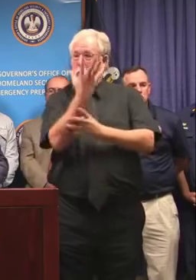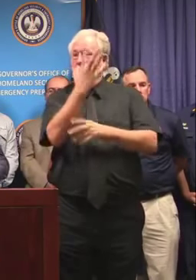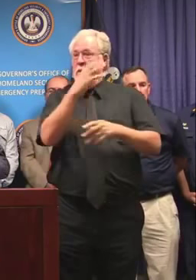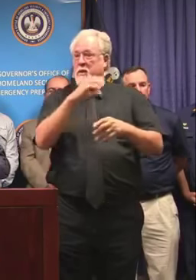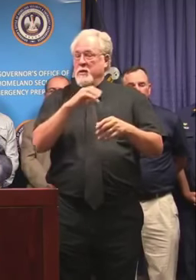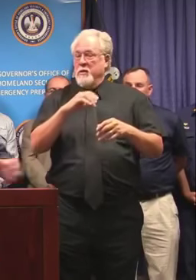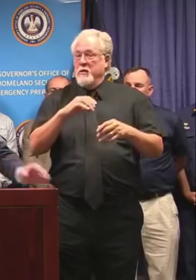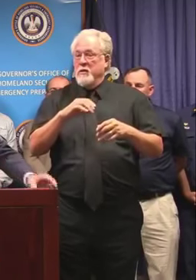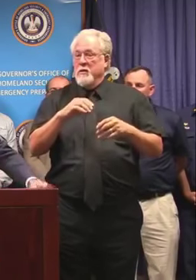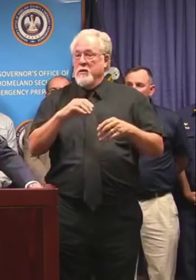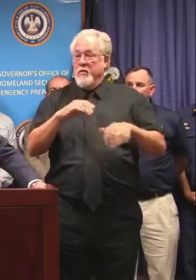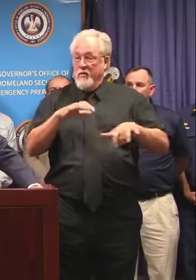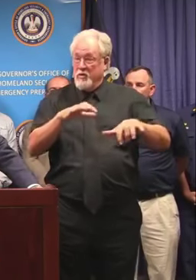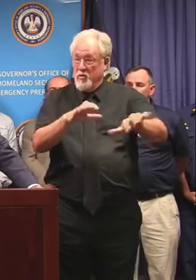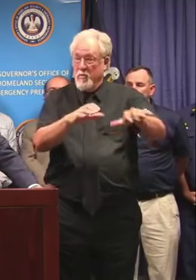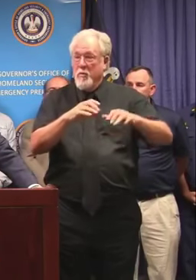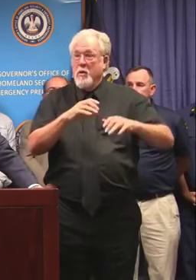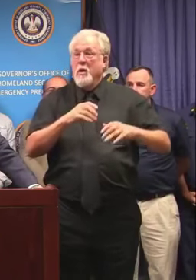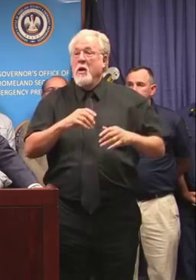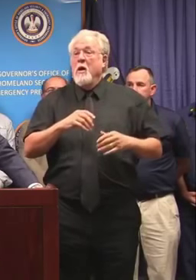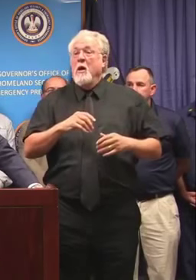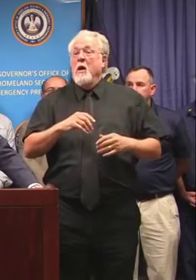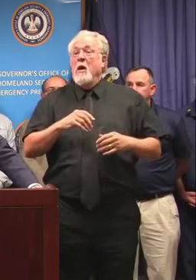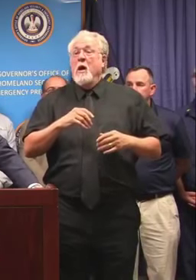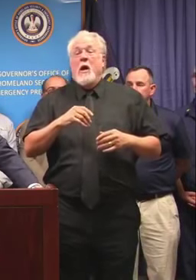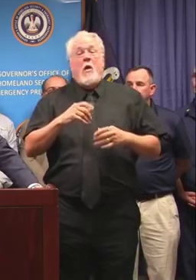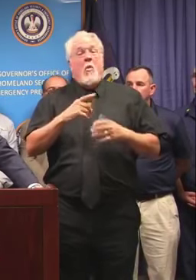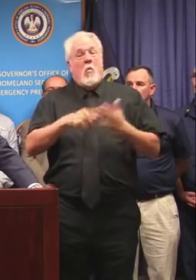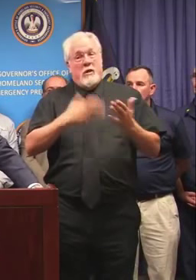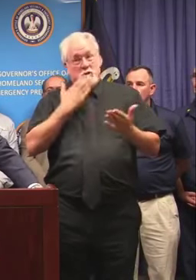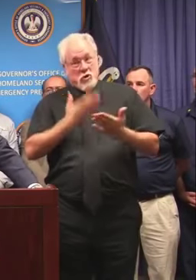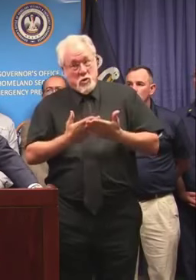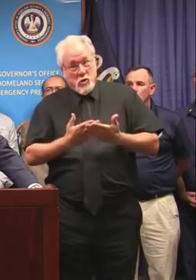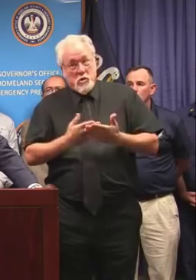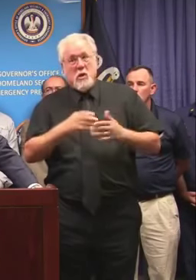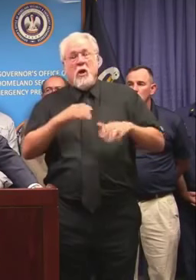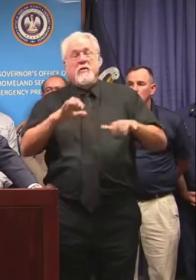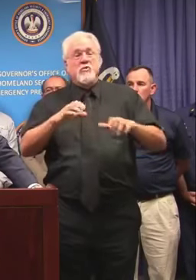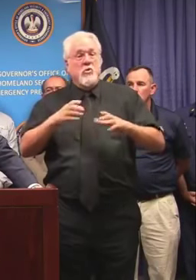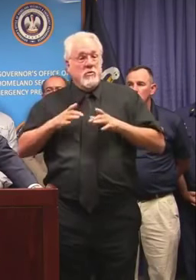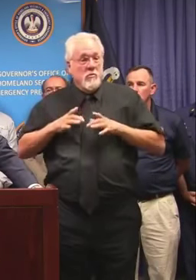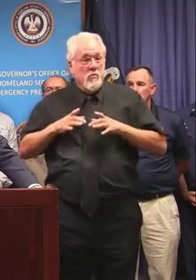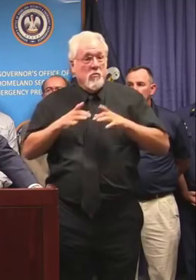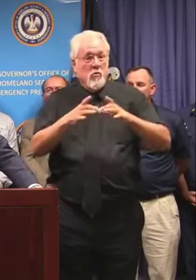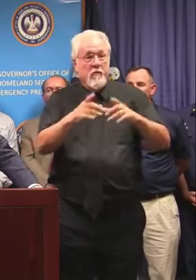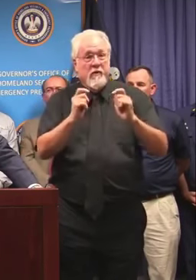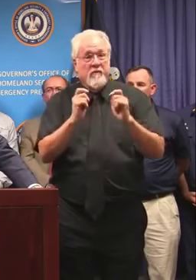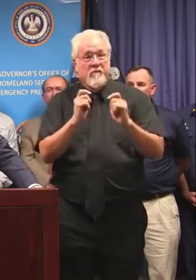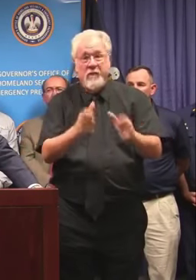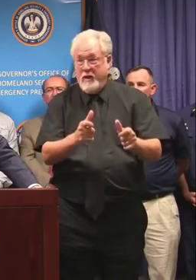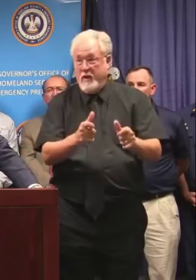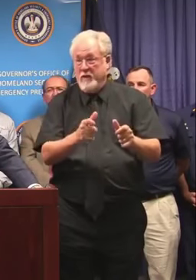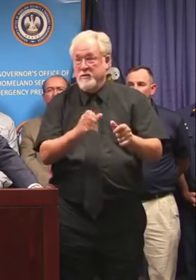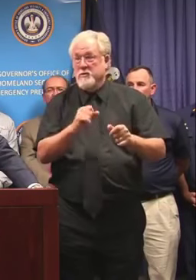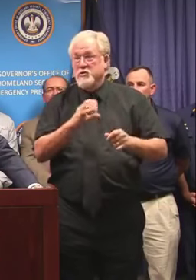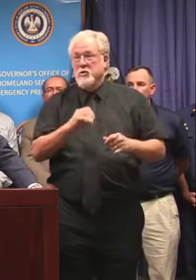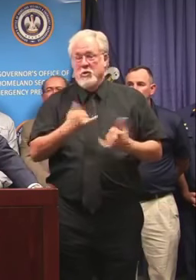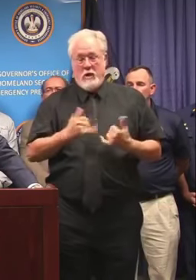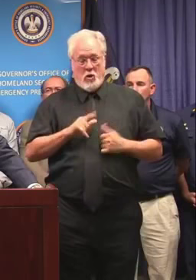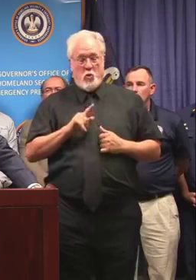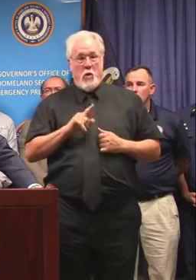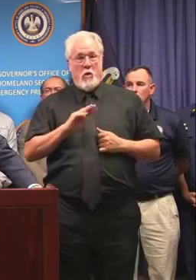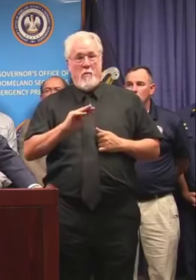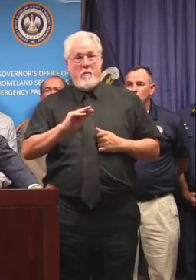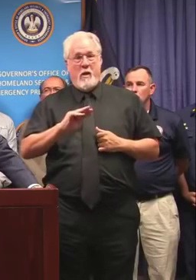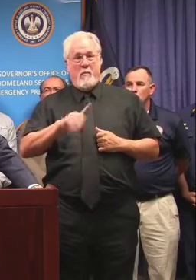What we have going for us is the fact that the storm is moving forward at such a rapid clip. Right now, 21 miles